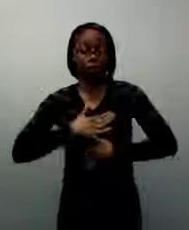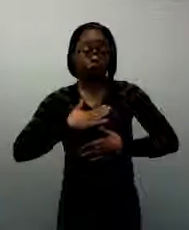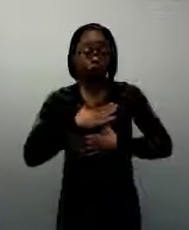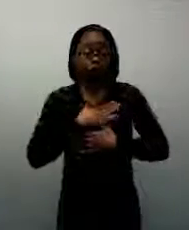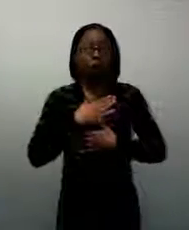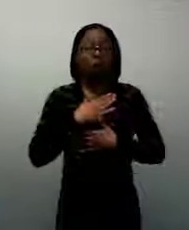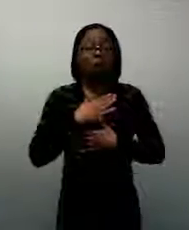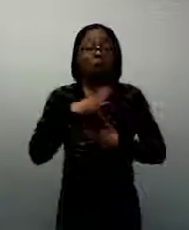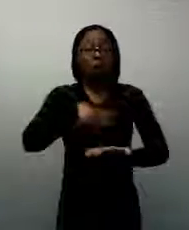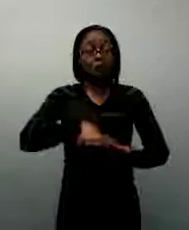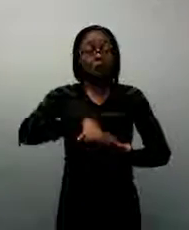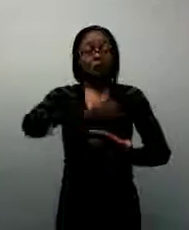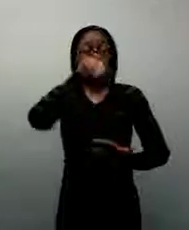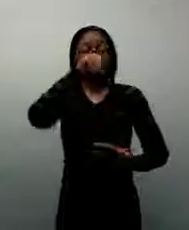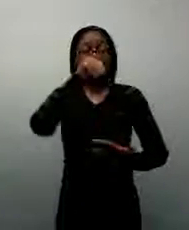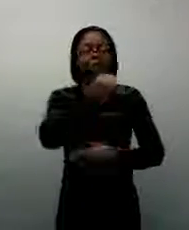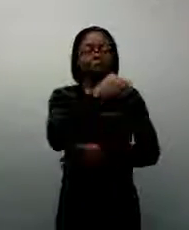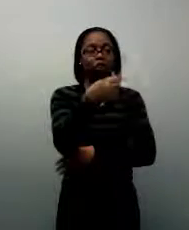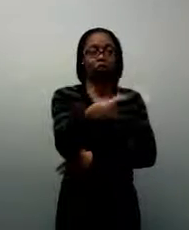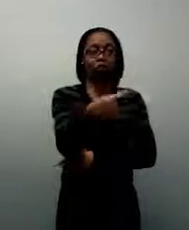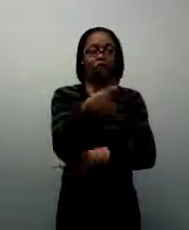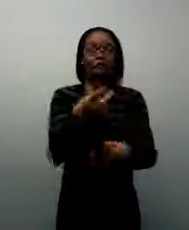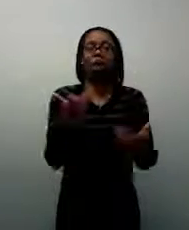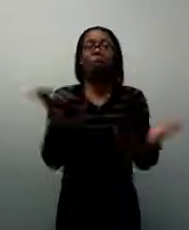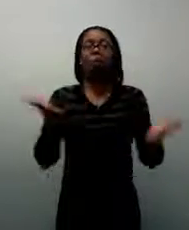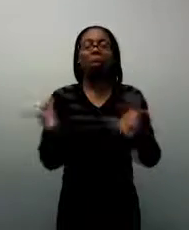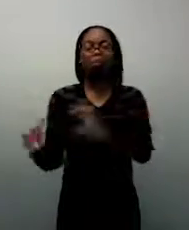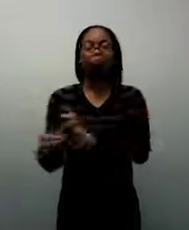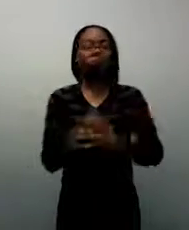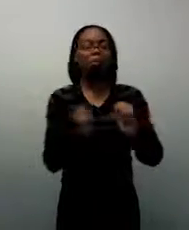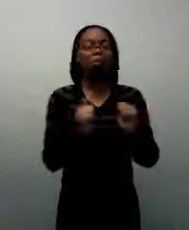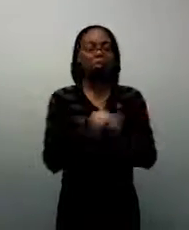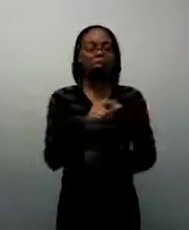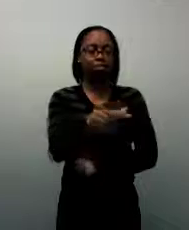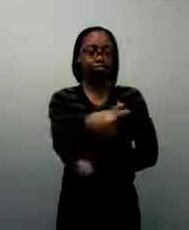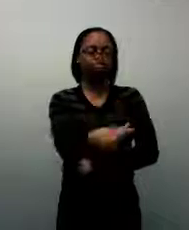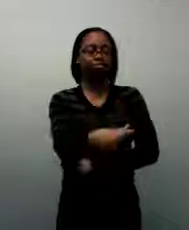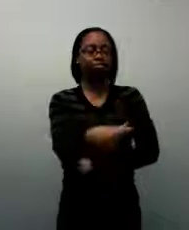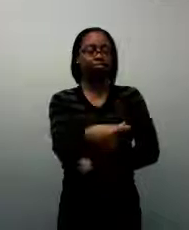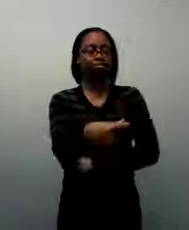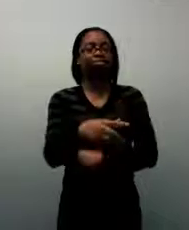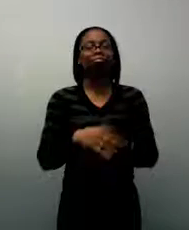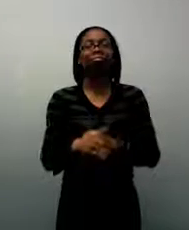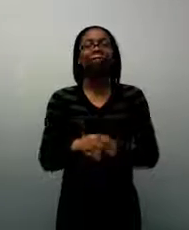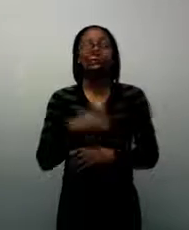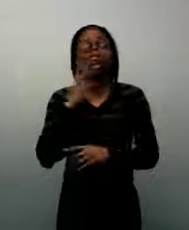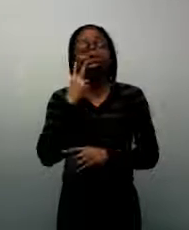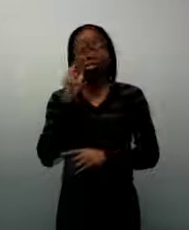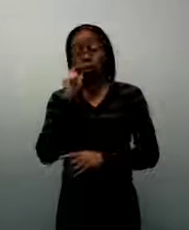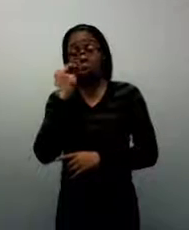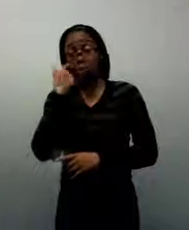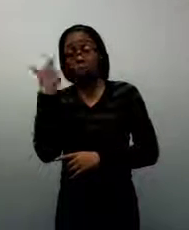letter G and what goes with that. And as she's watched those tapes and spent some time